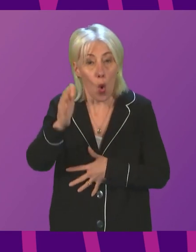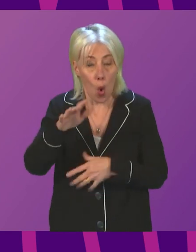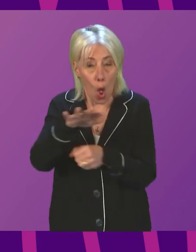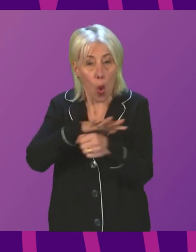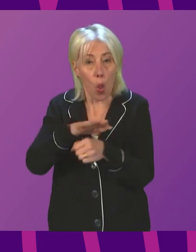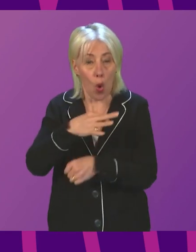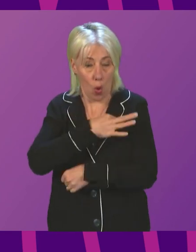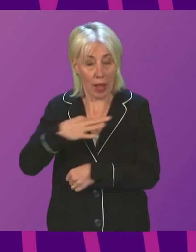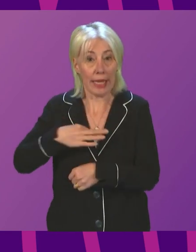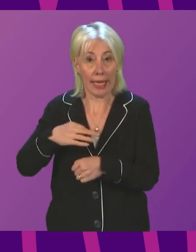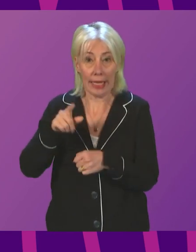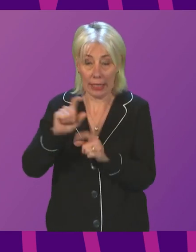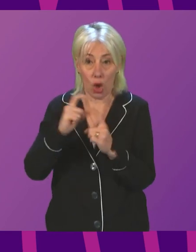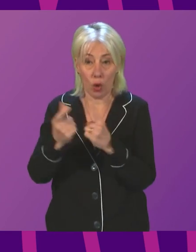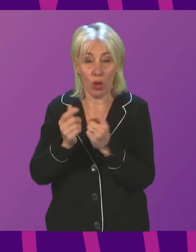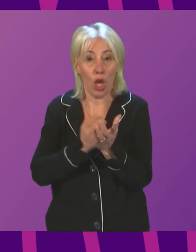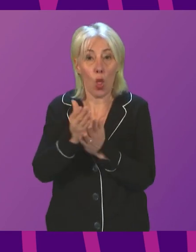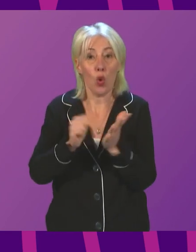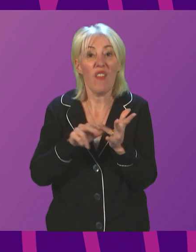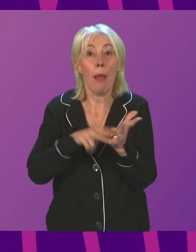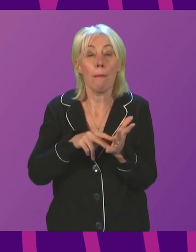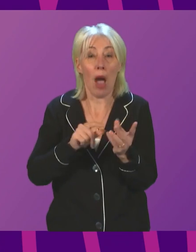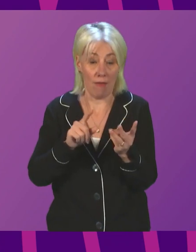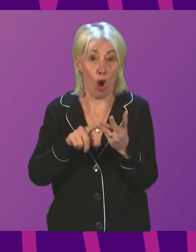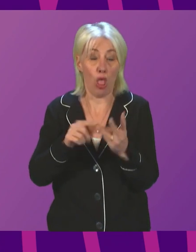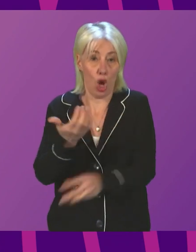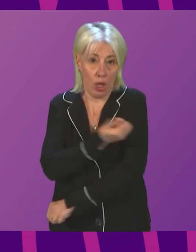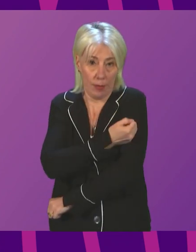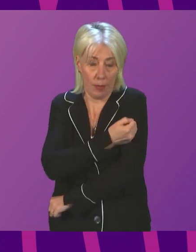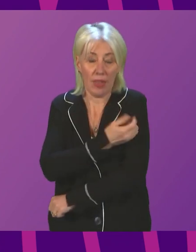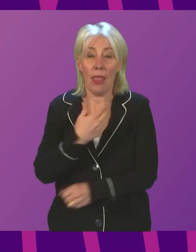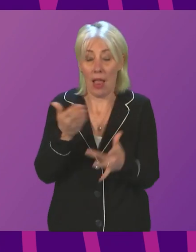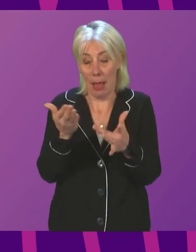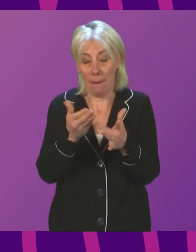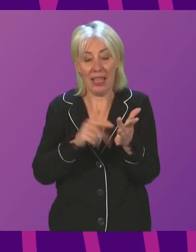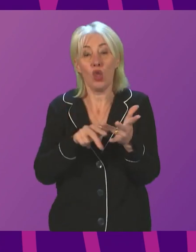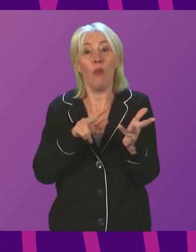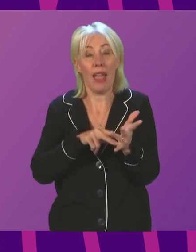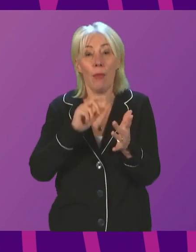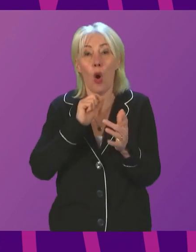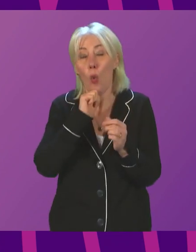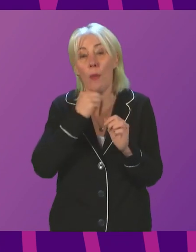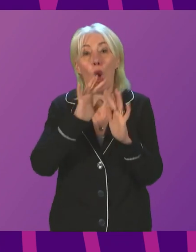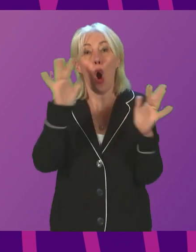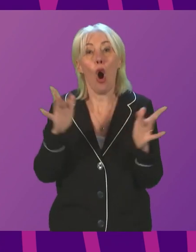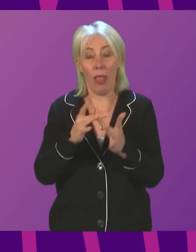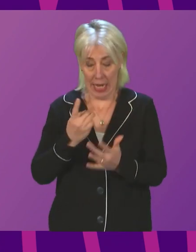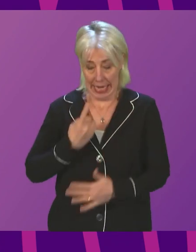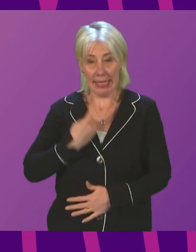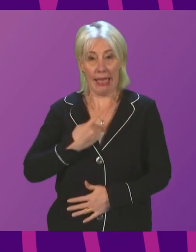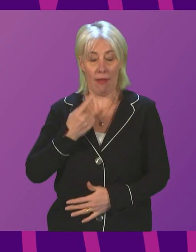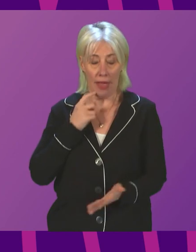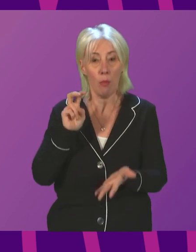clinics, which will run throughout November. We will then, from mid-November, launch the online self-booking portal